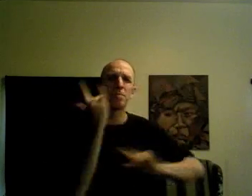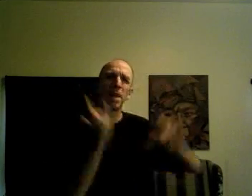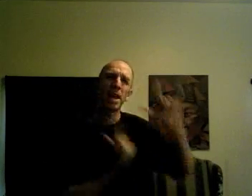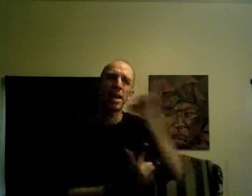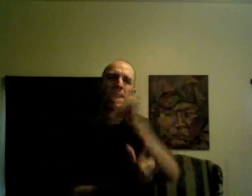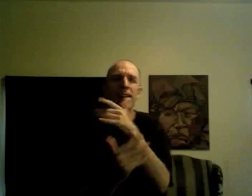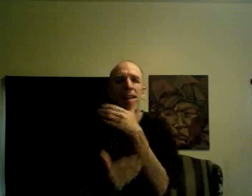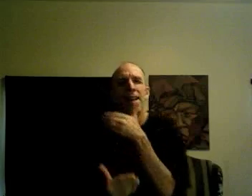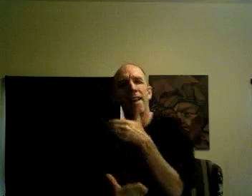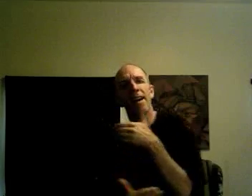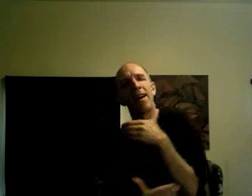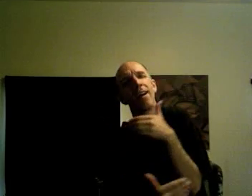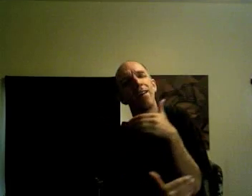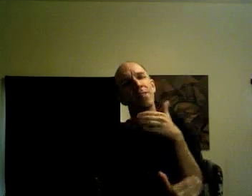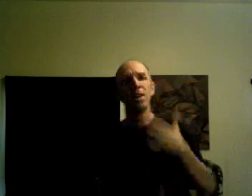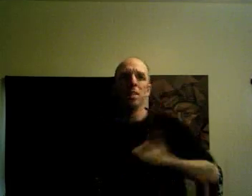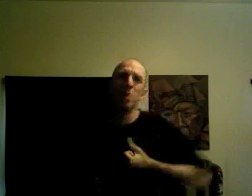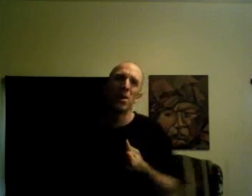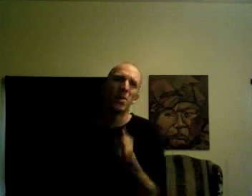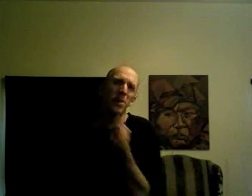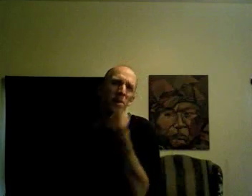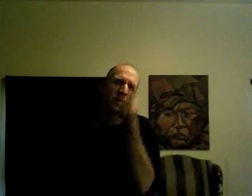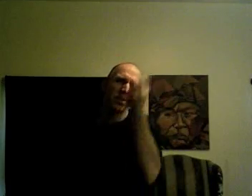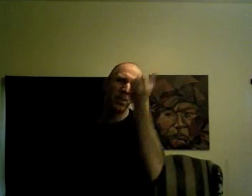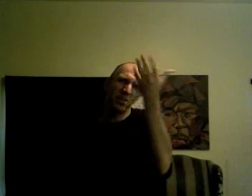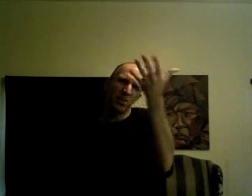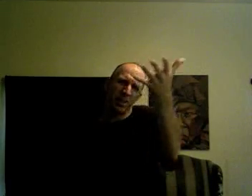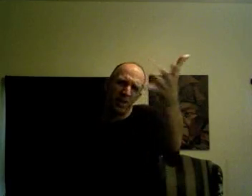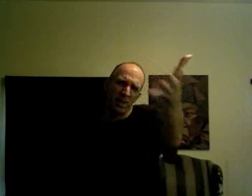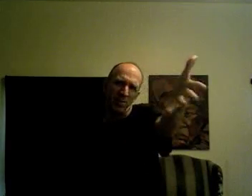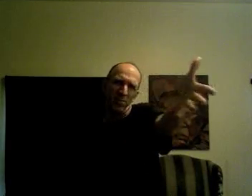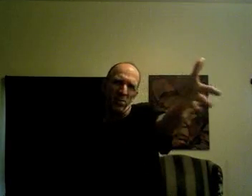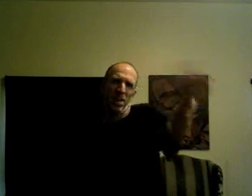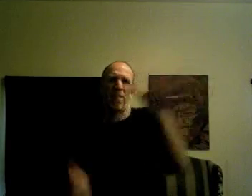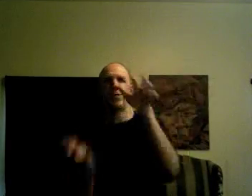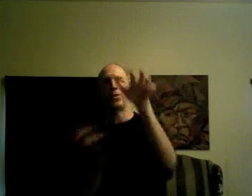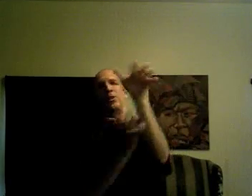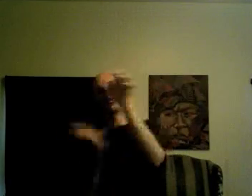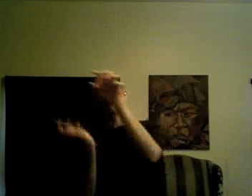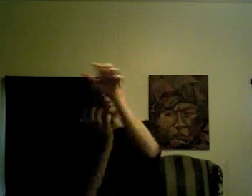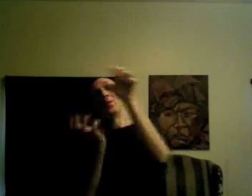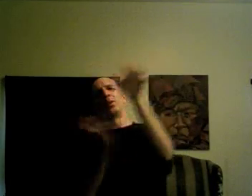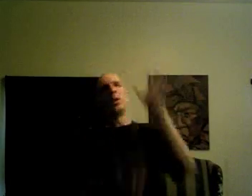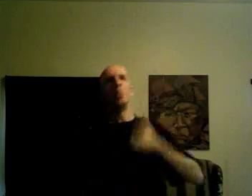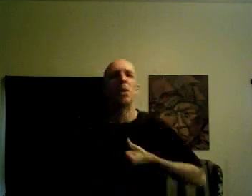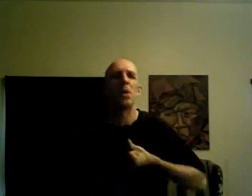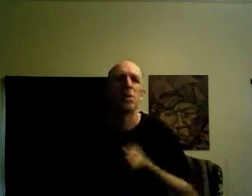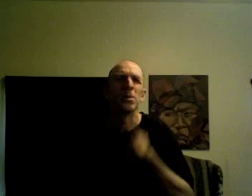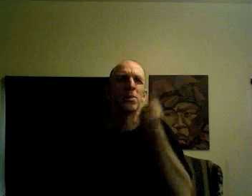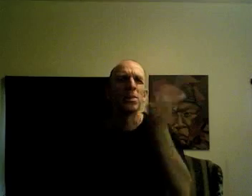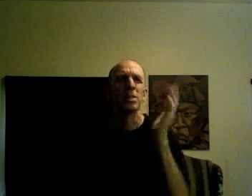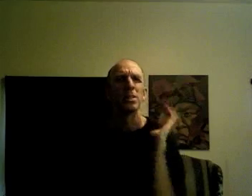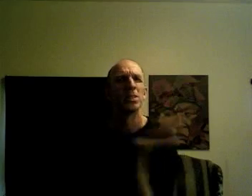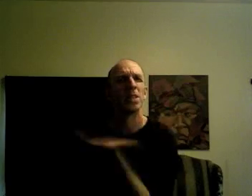making love. Pottery is laughter. Pottery is our